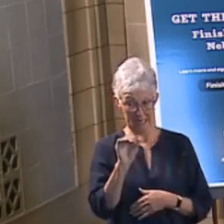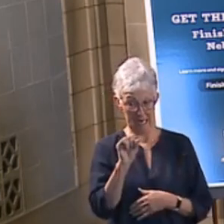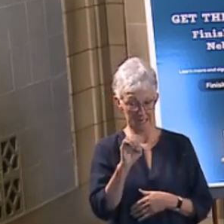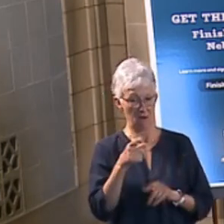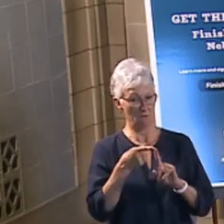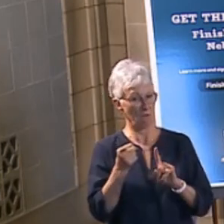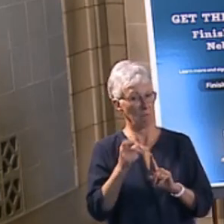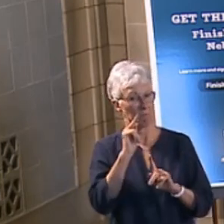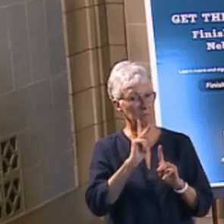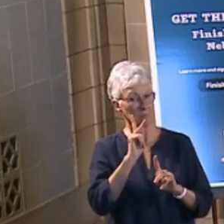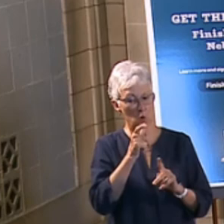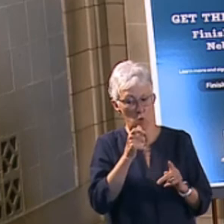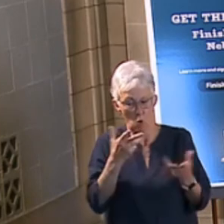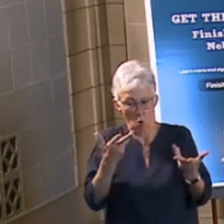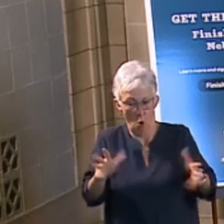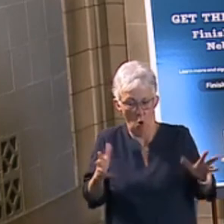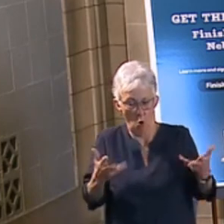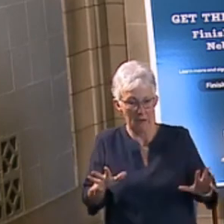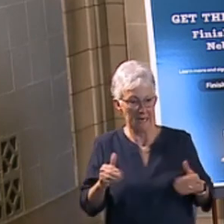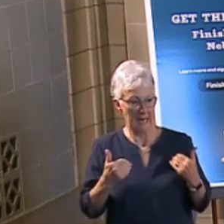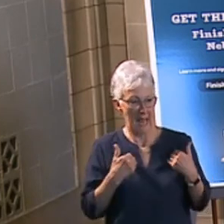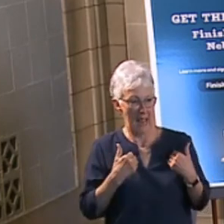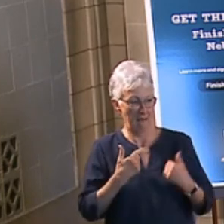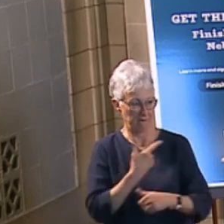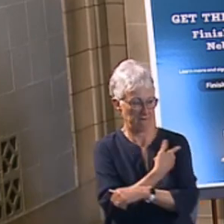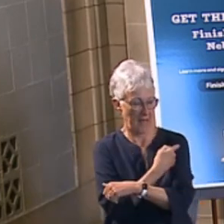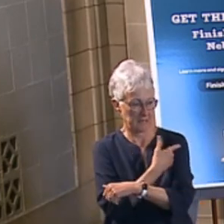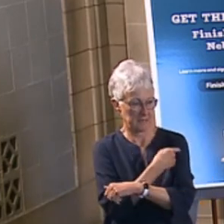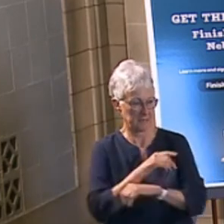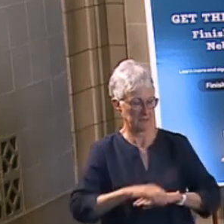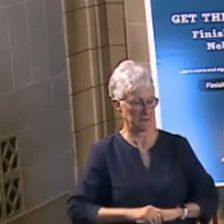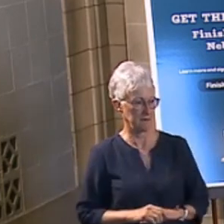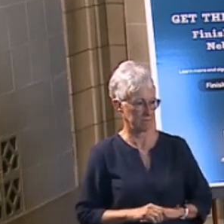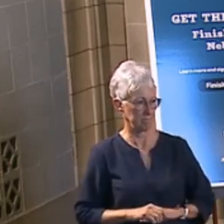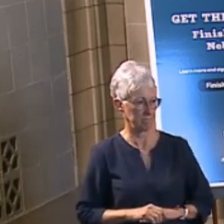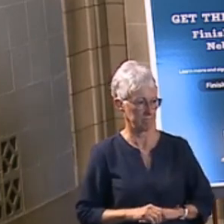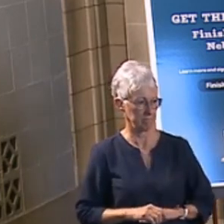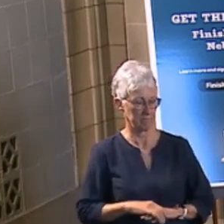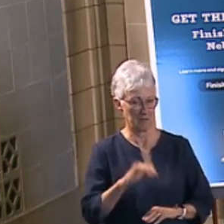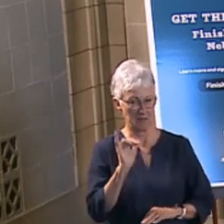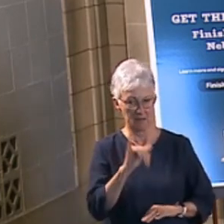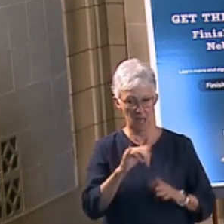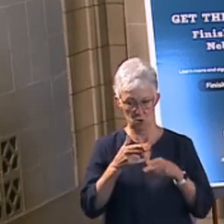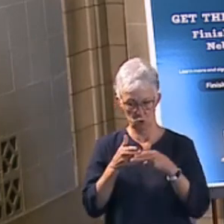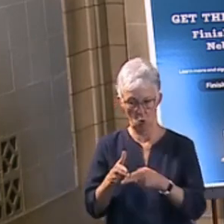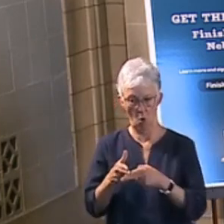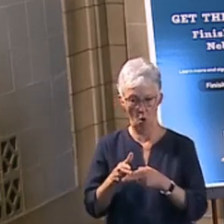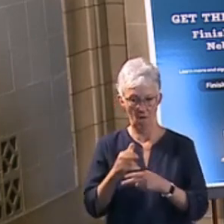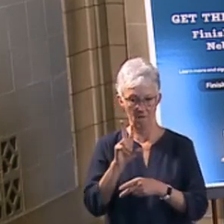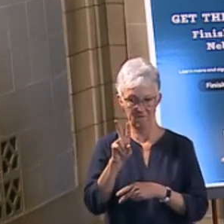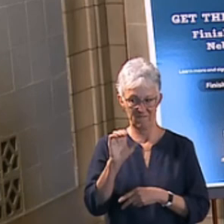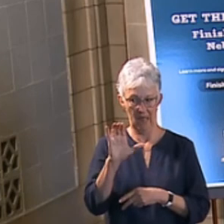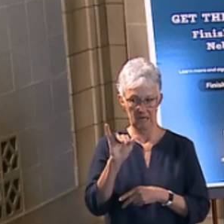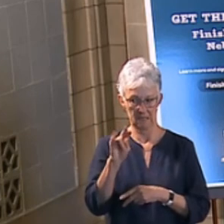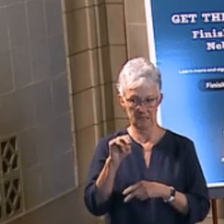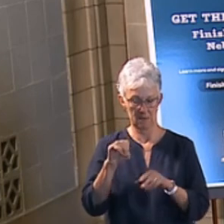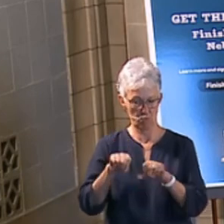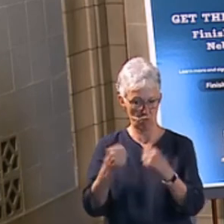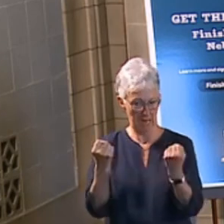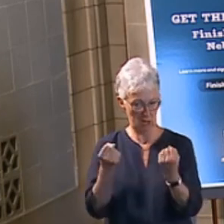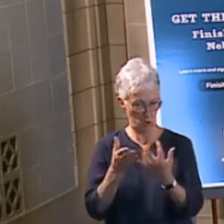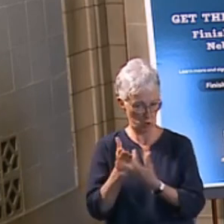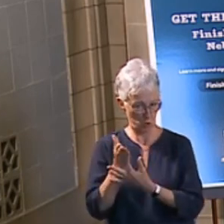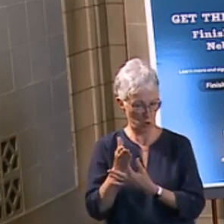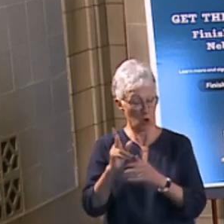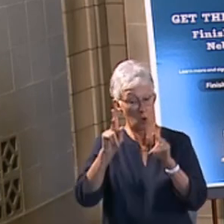these new cases have been vaccinated. So we would call that a vaccine breakthrough. So a patient is defined as being